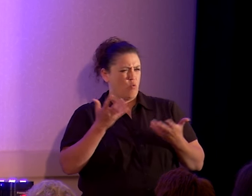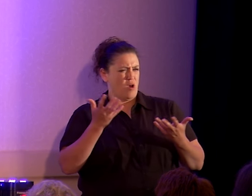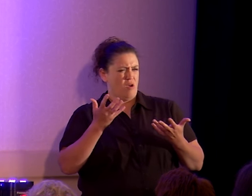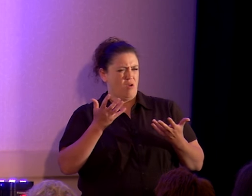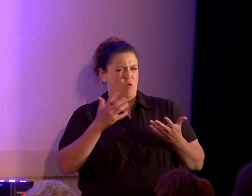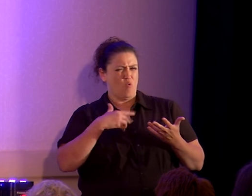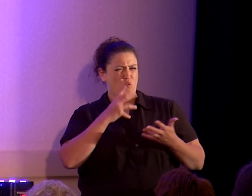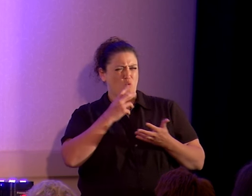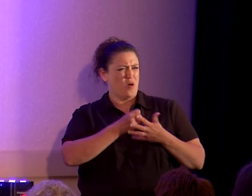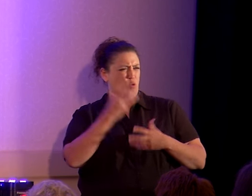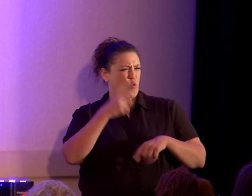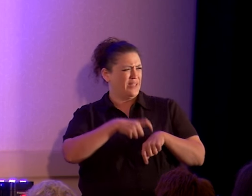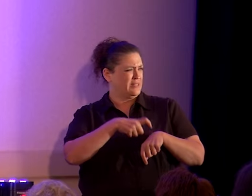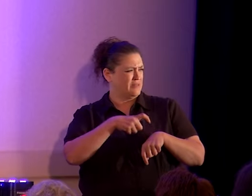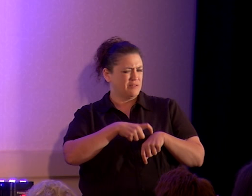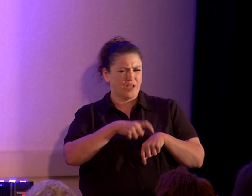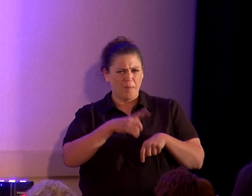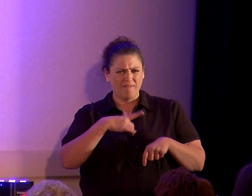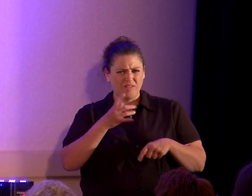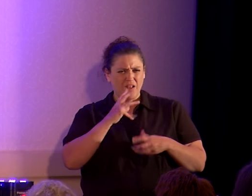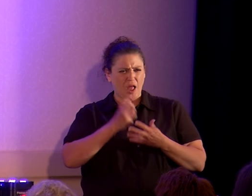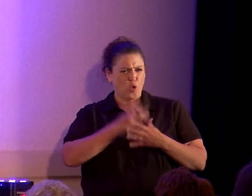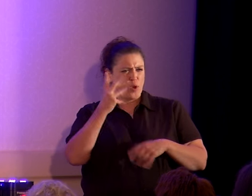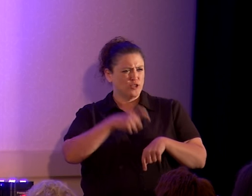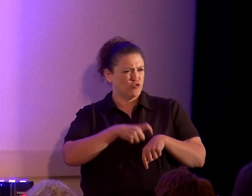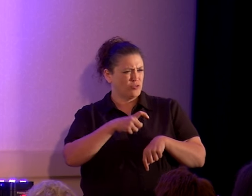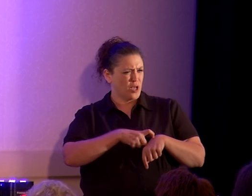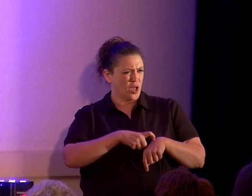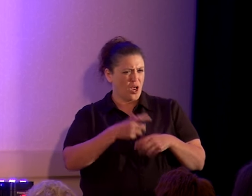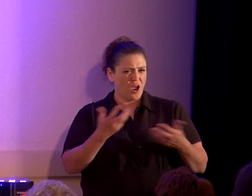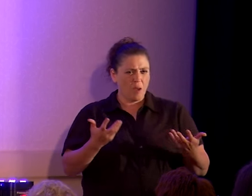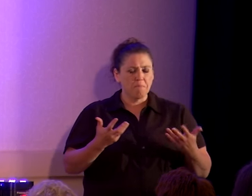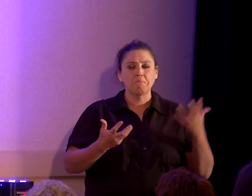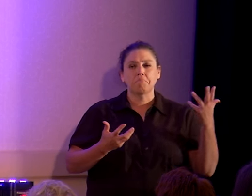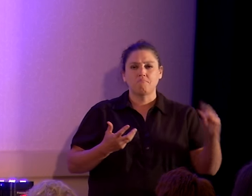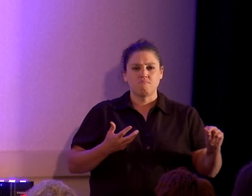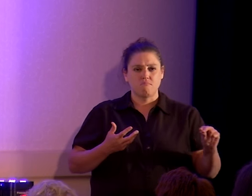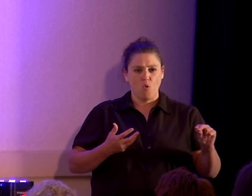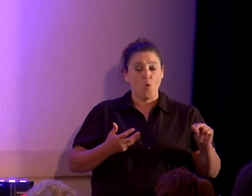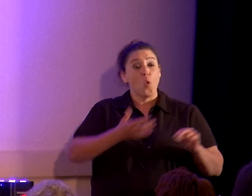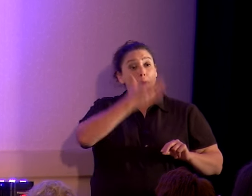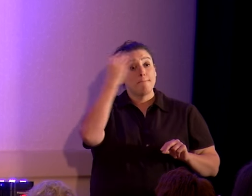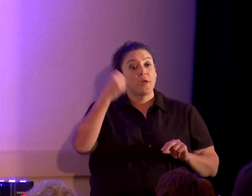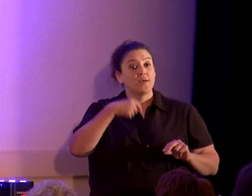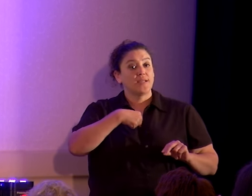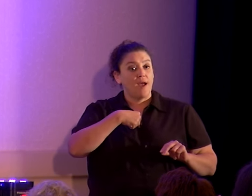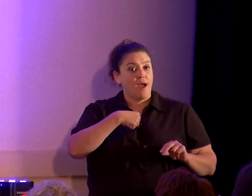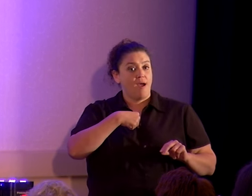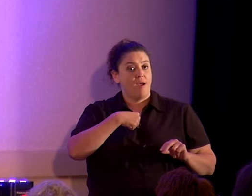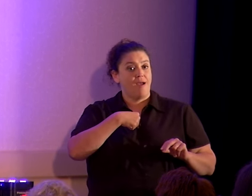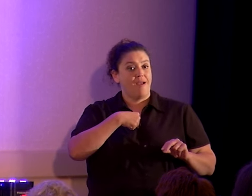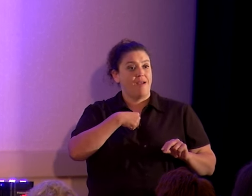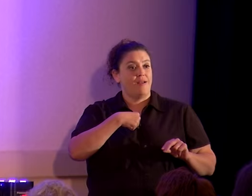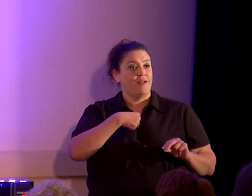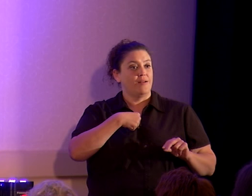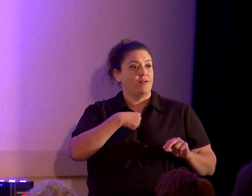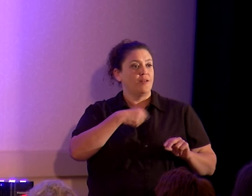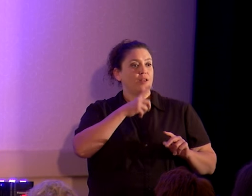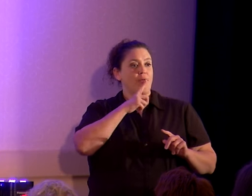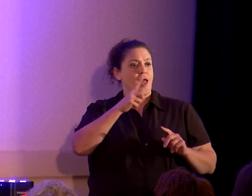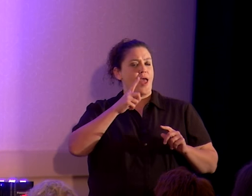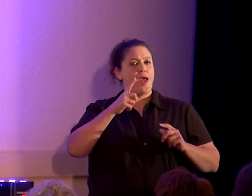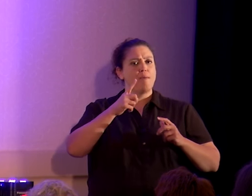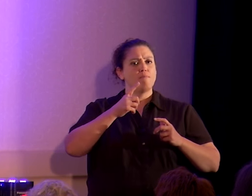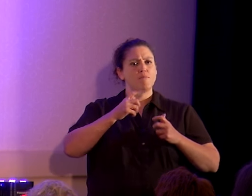just feel like your time was wasted? No! Because I, as an outspoken atheist,